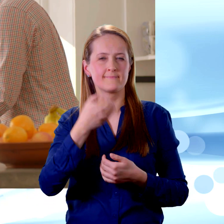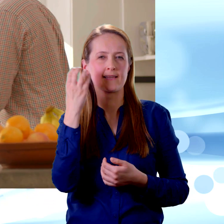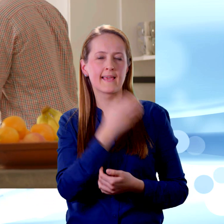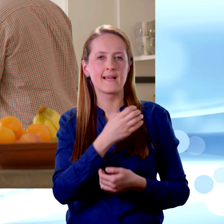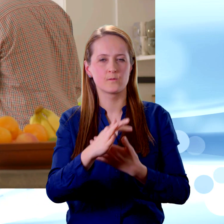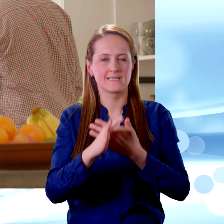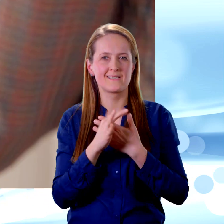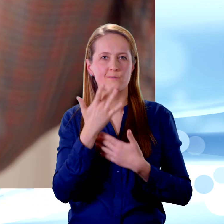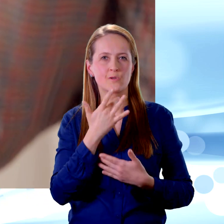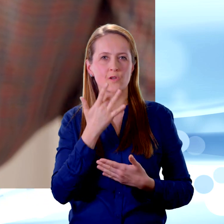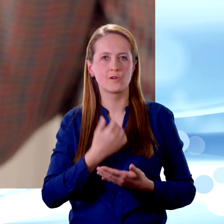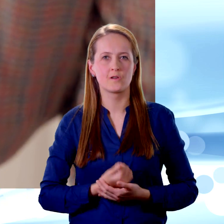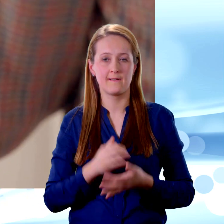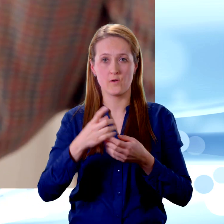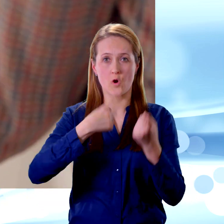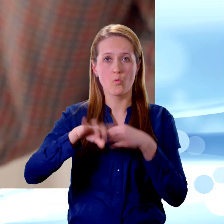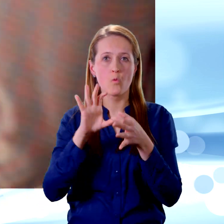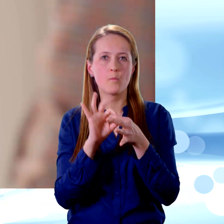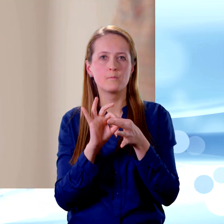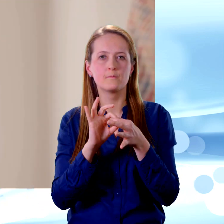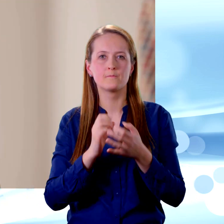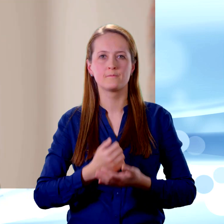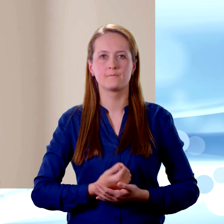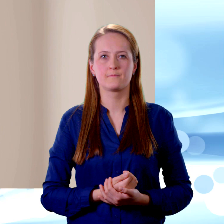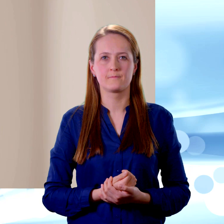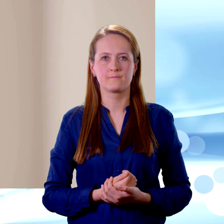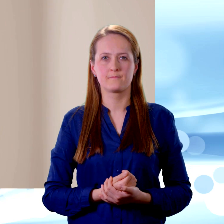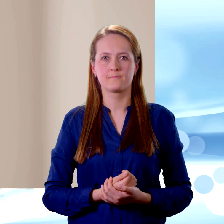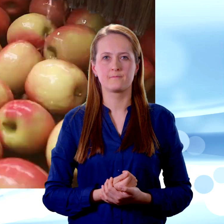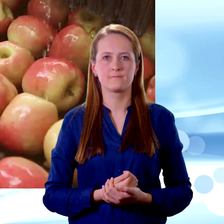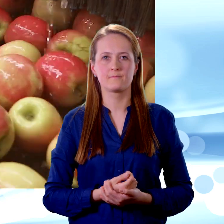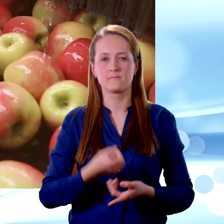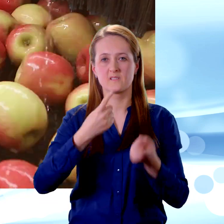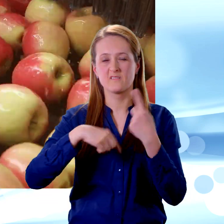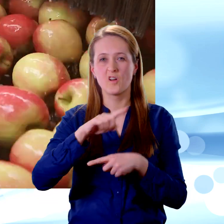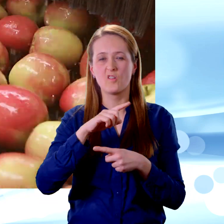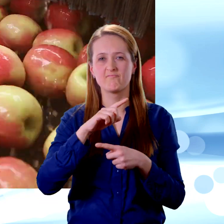for our homes, our industries,